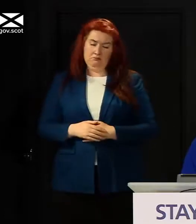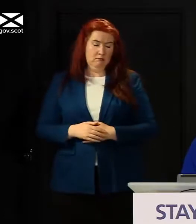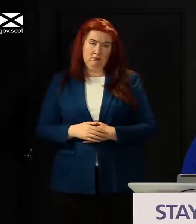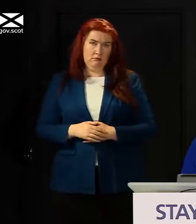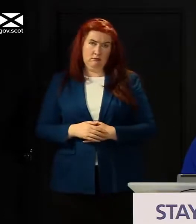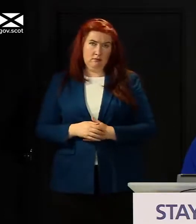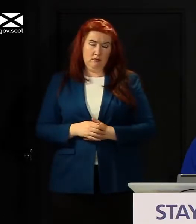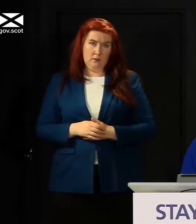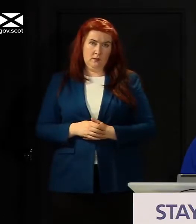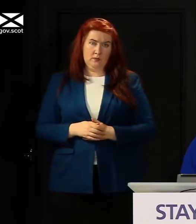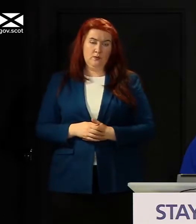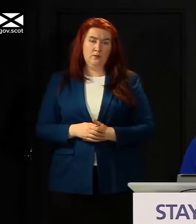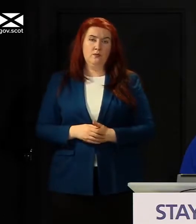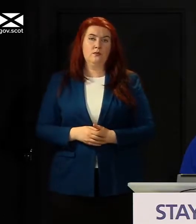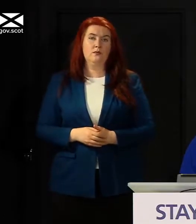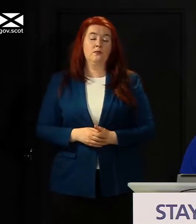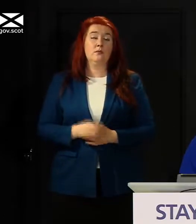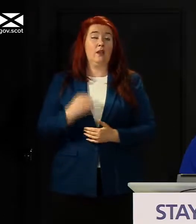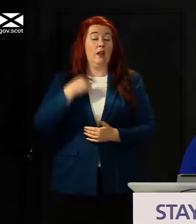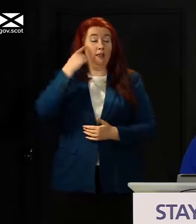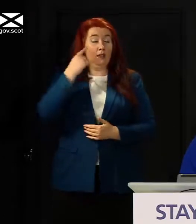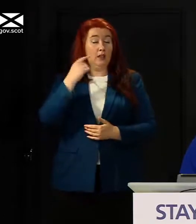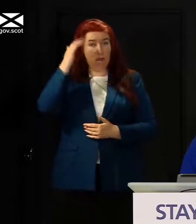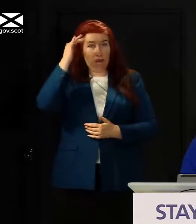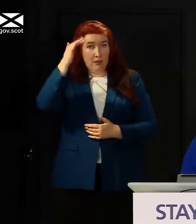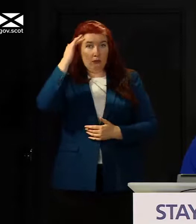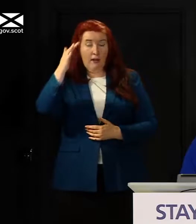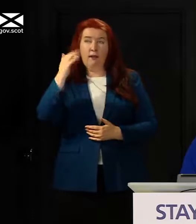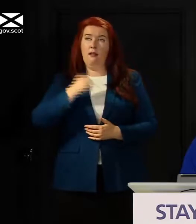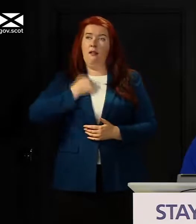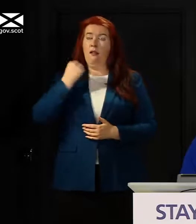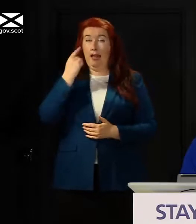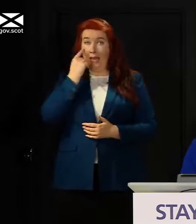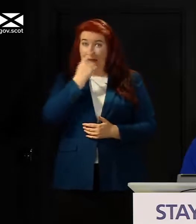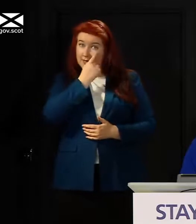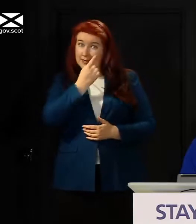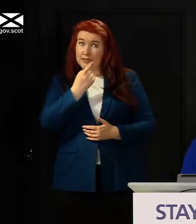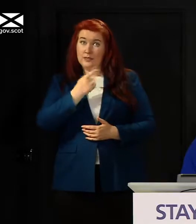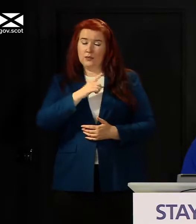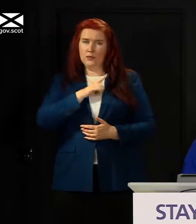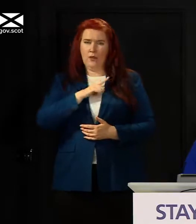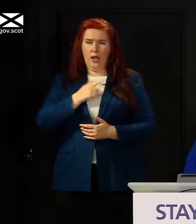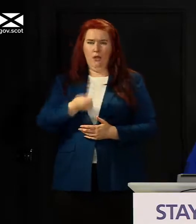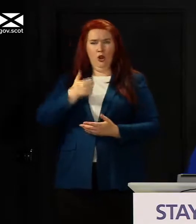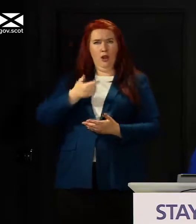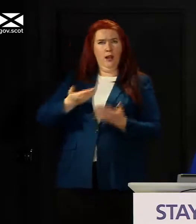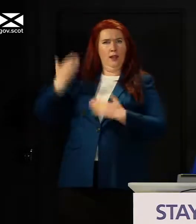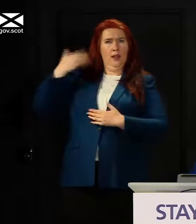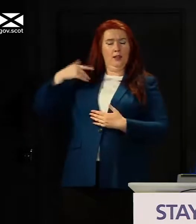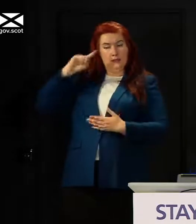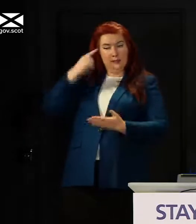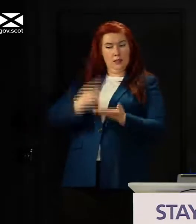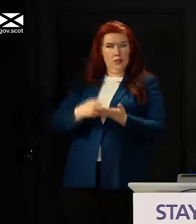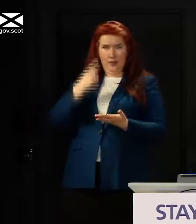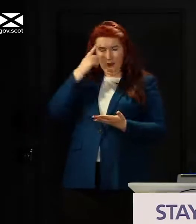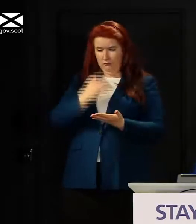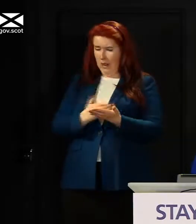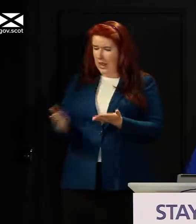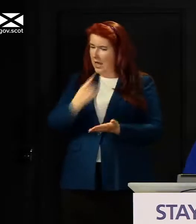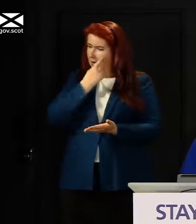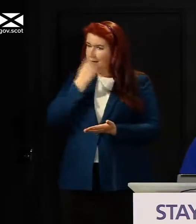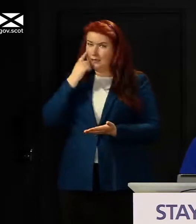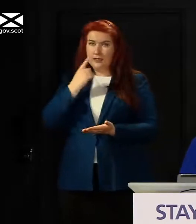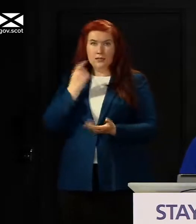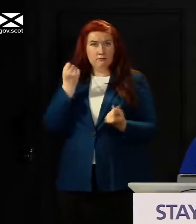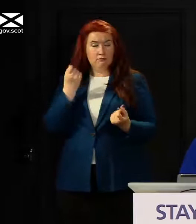rationale and the evidence and so on that we based those early decisions on were very clear and